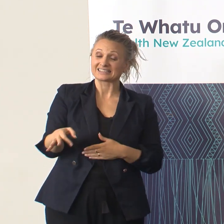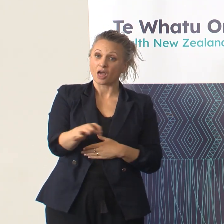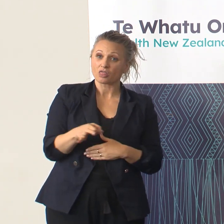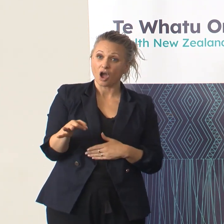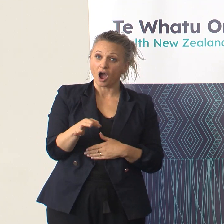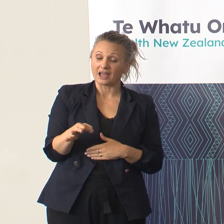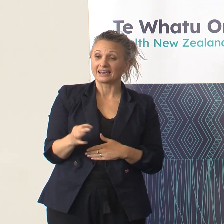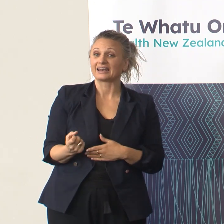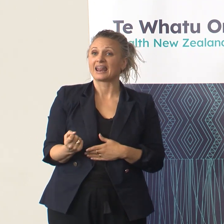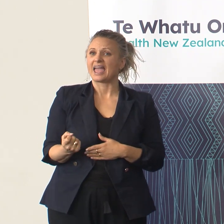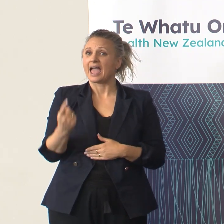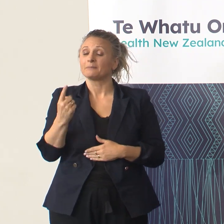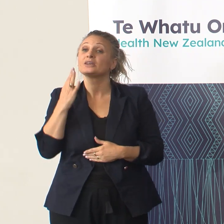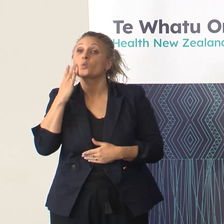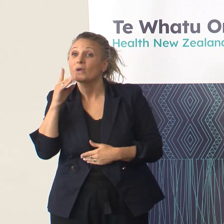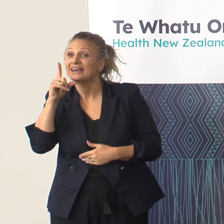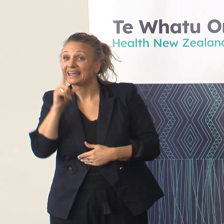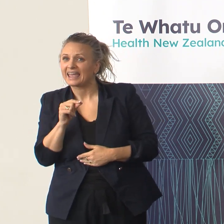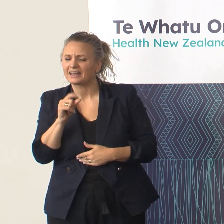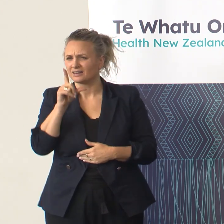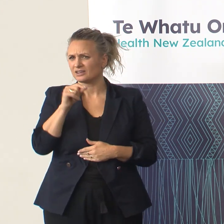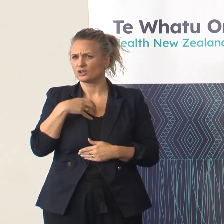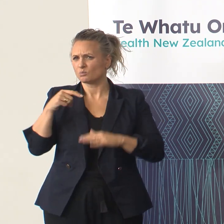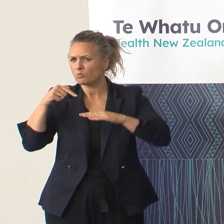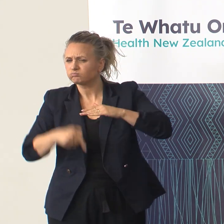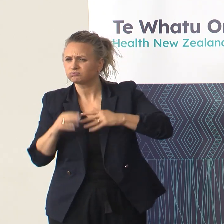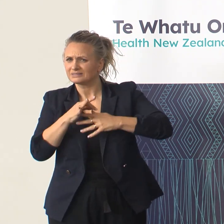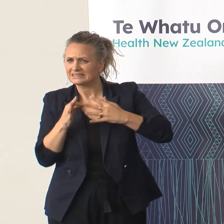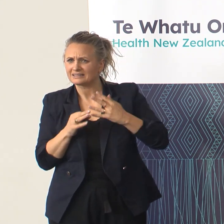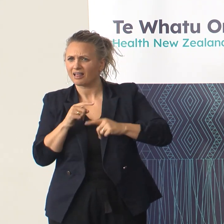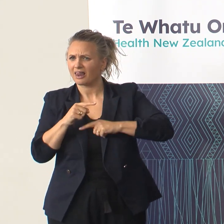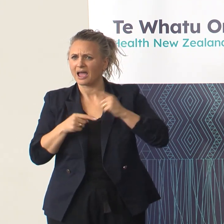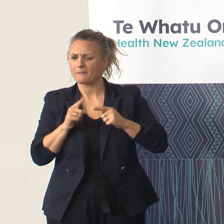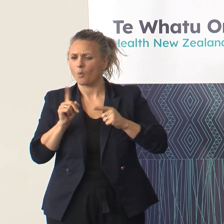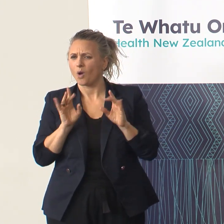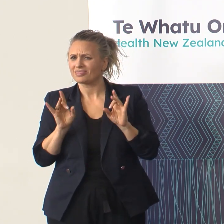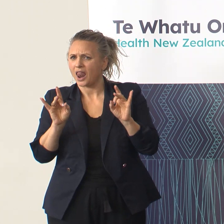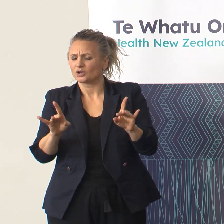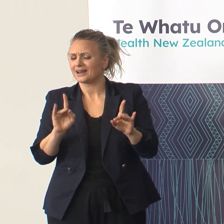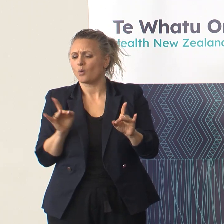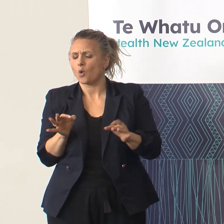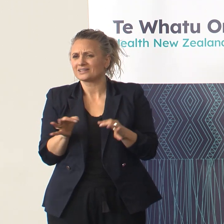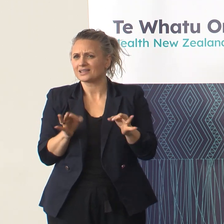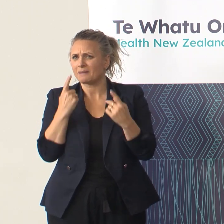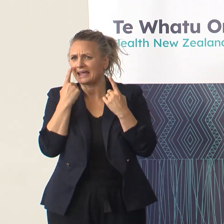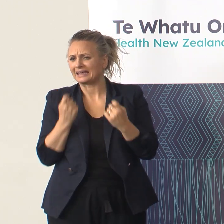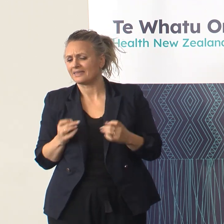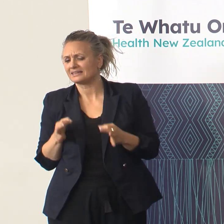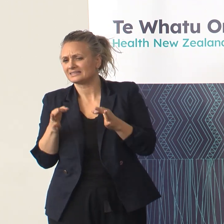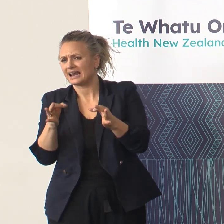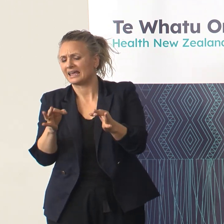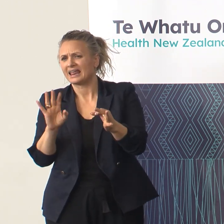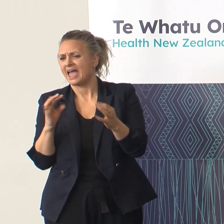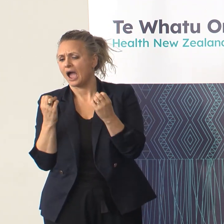as and when it can. Can you give us any more detail about the kind of planned care that's still being delayed and how